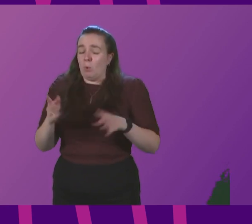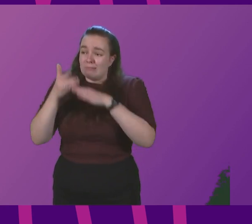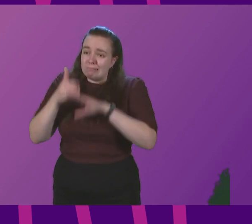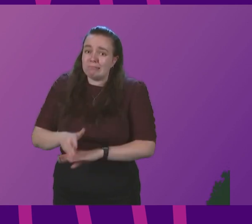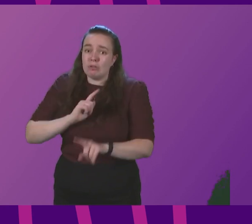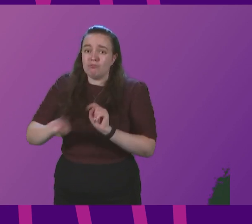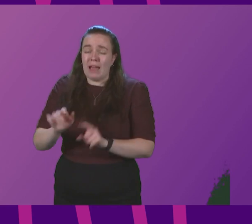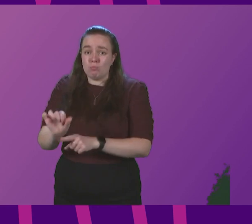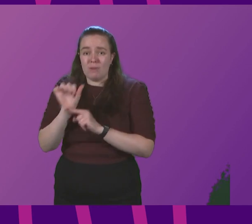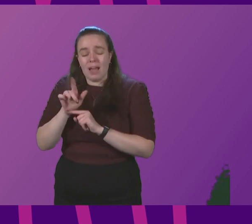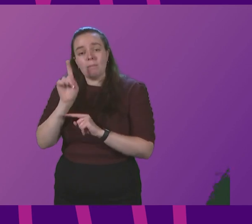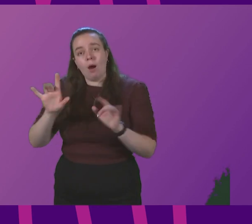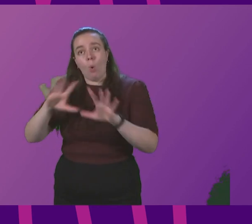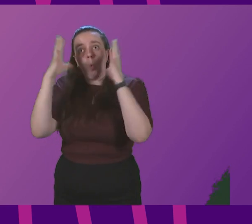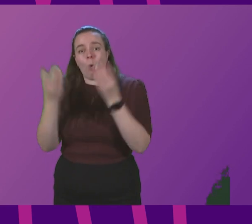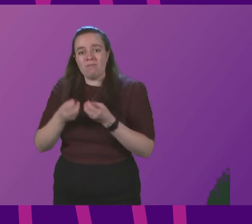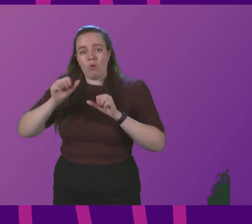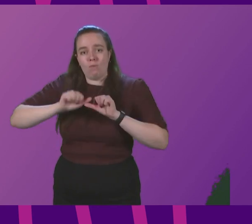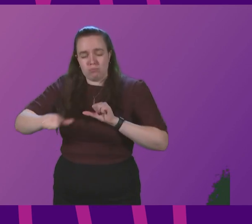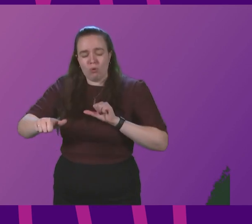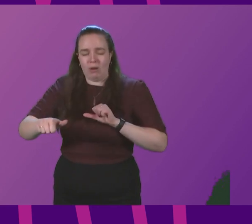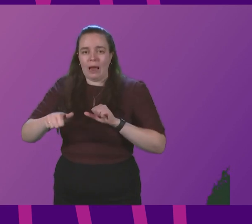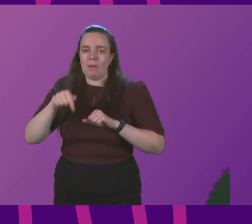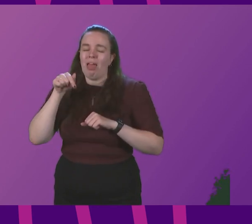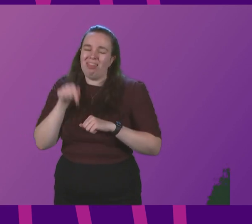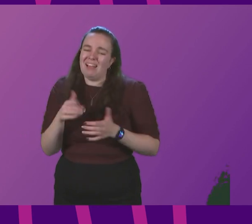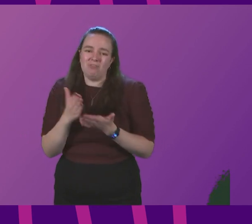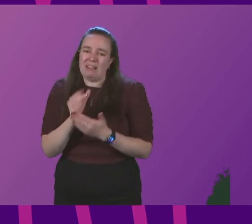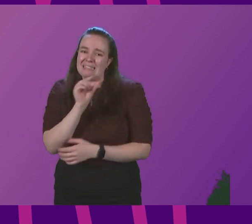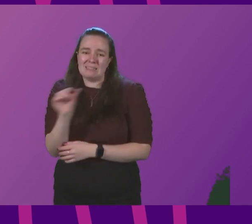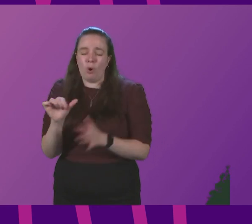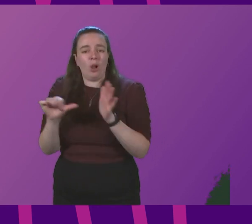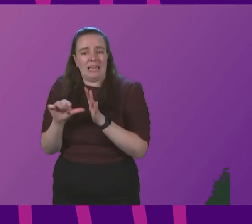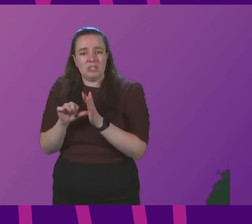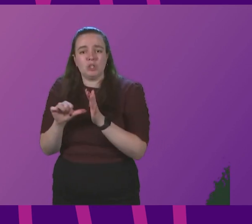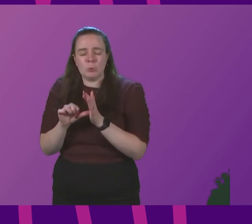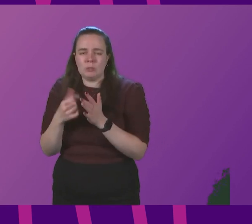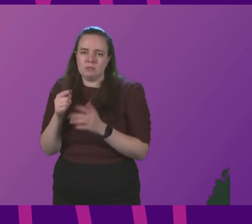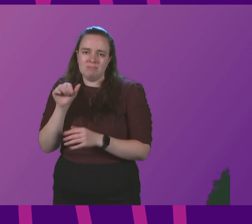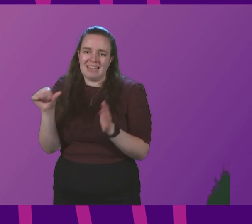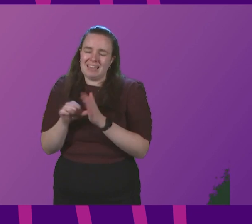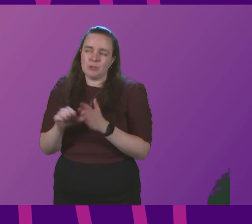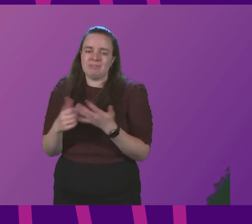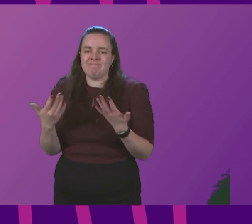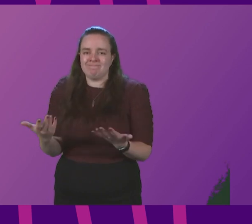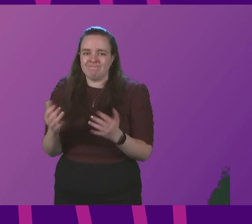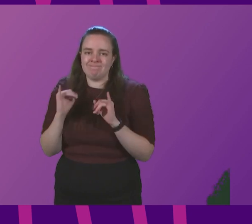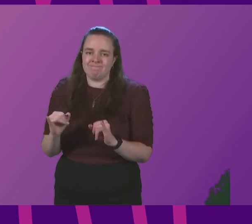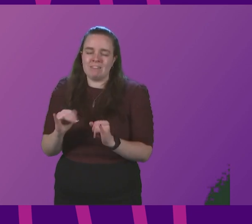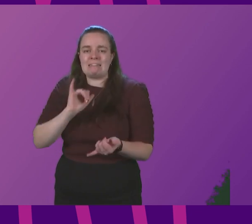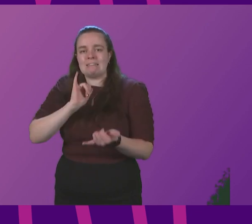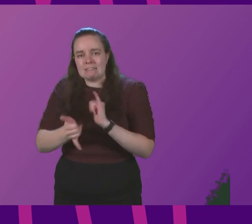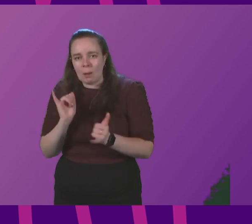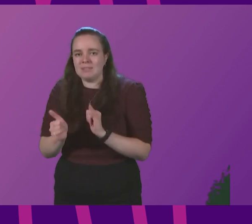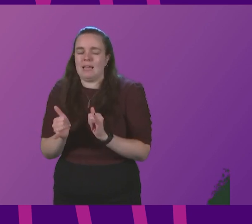overall scale of this programme, these are relatively small issues and issues, unfortunately, that sometimes